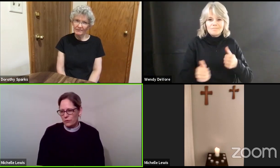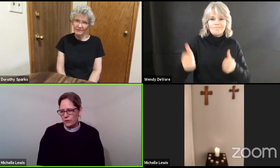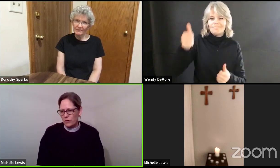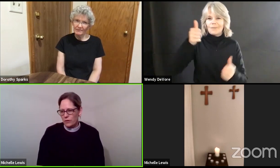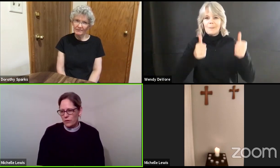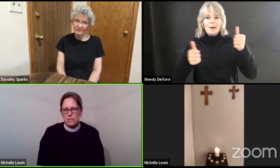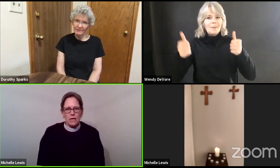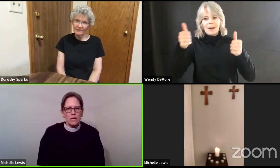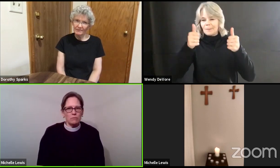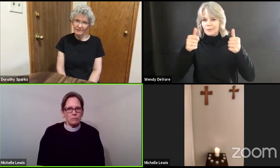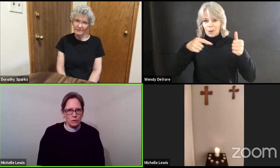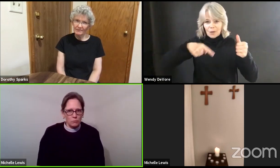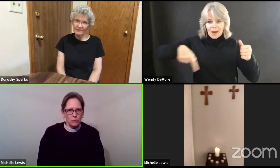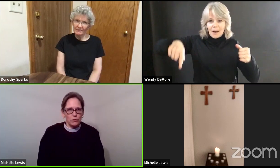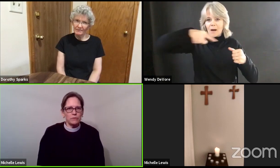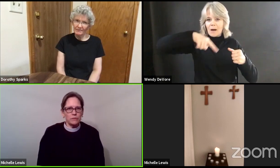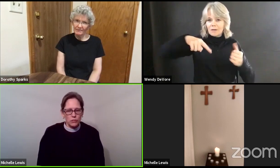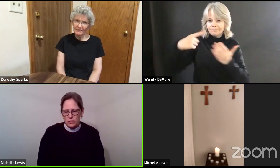they removed Jesus.